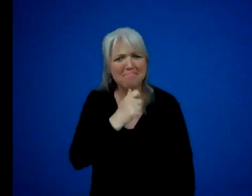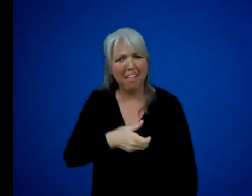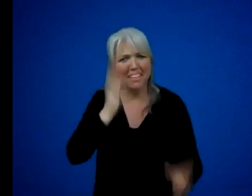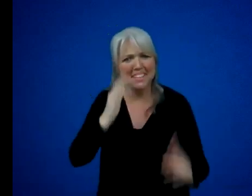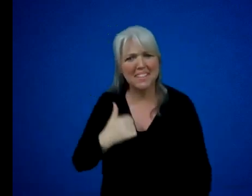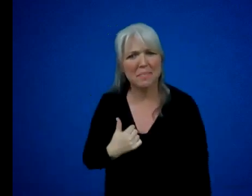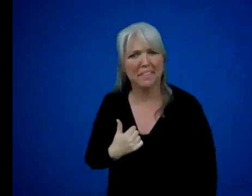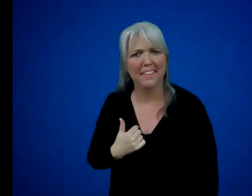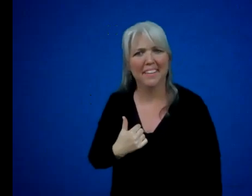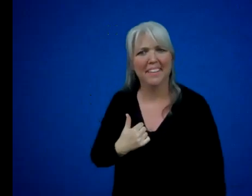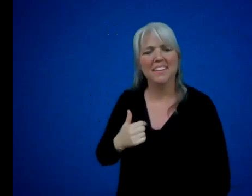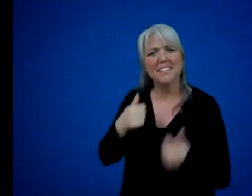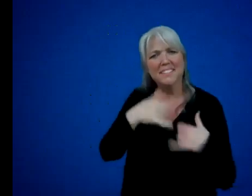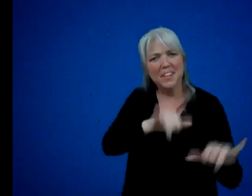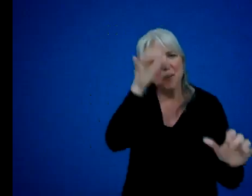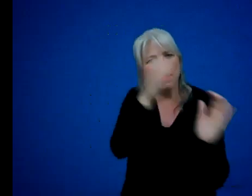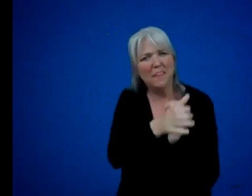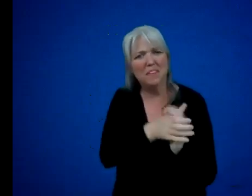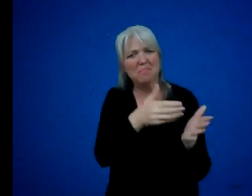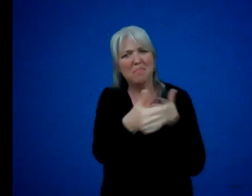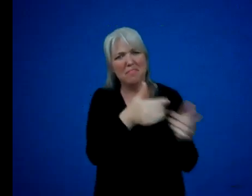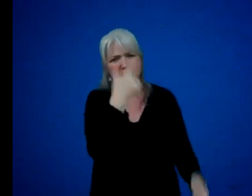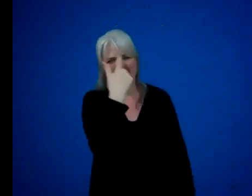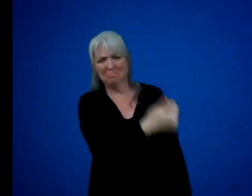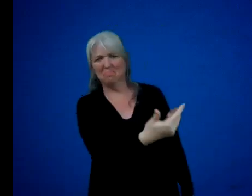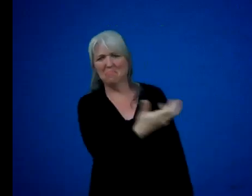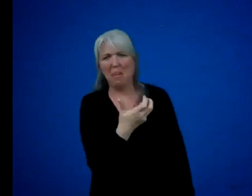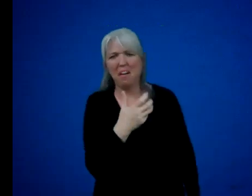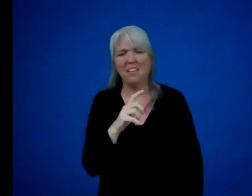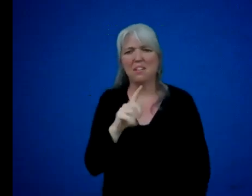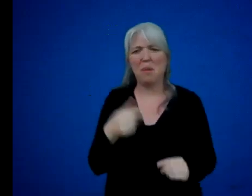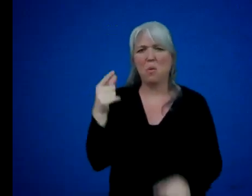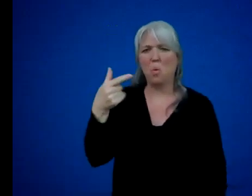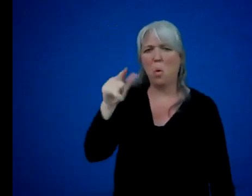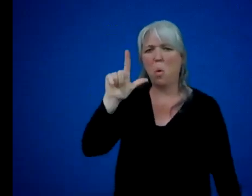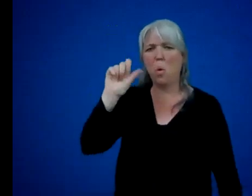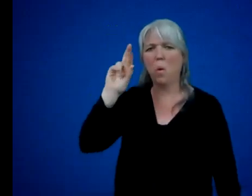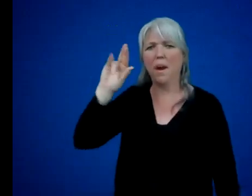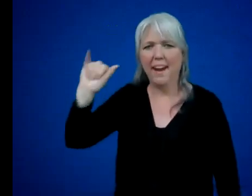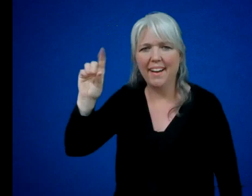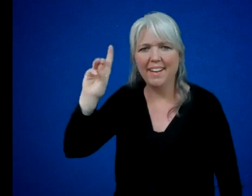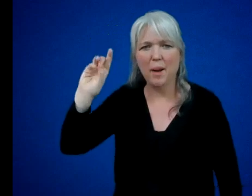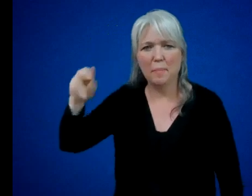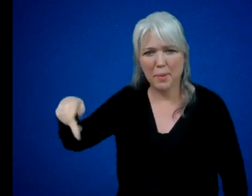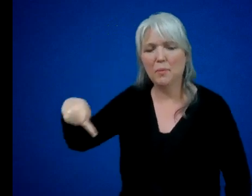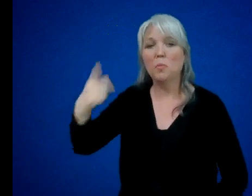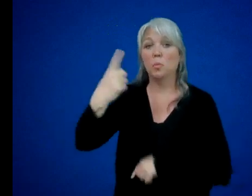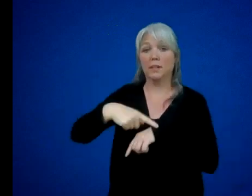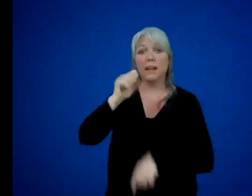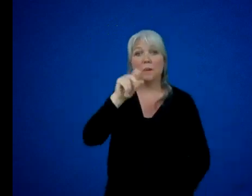and kept on believing whatever they wanted to believe about Gloria Dump. One time, Stevie said to me, My